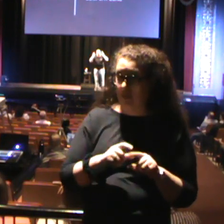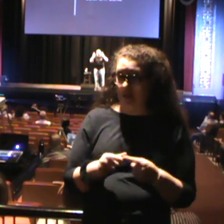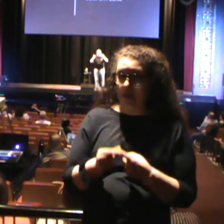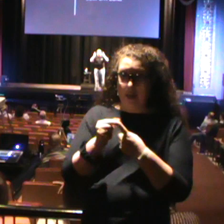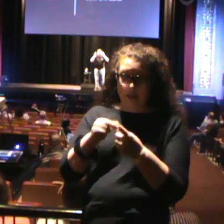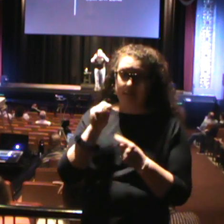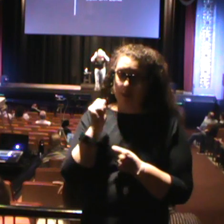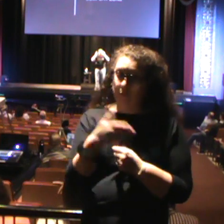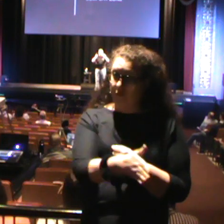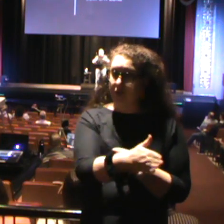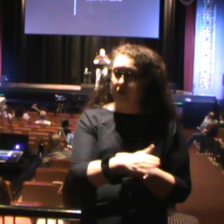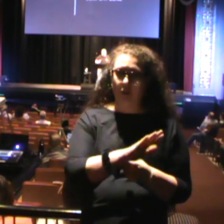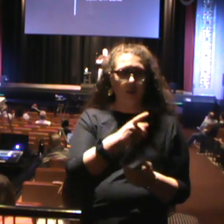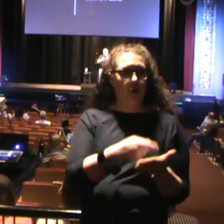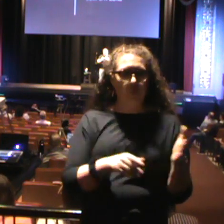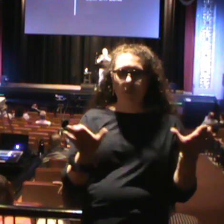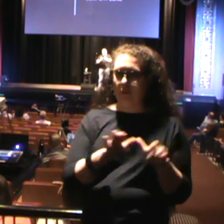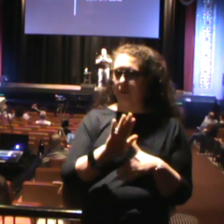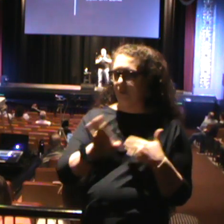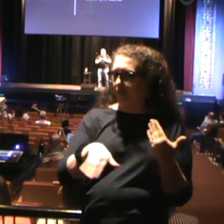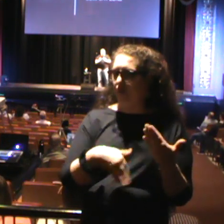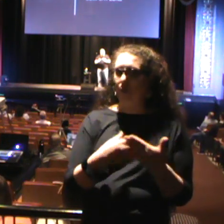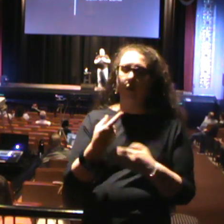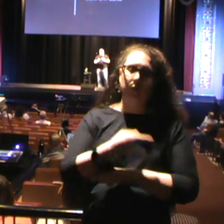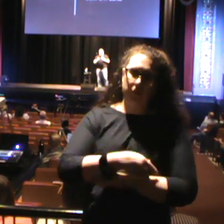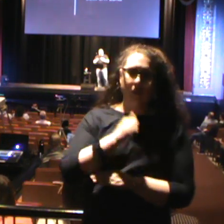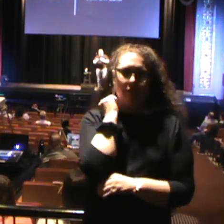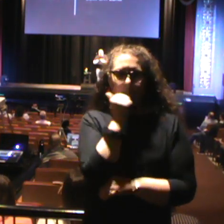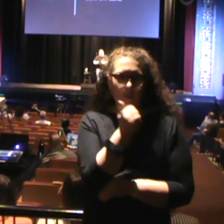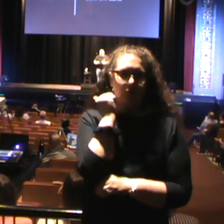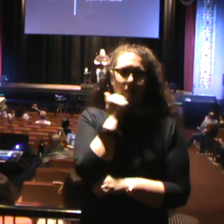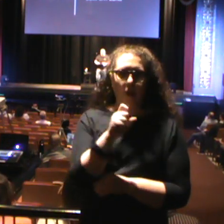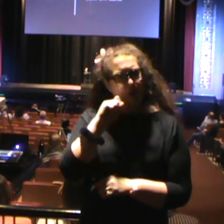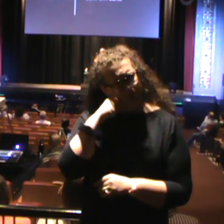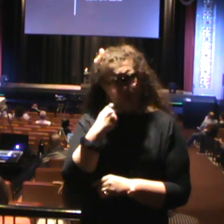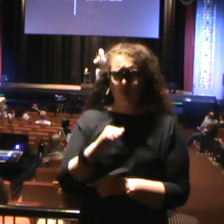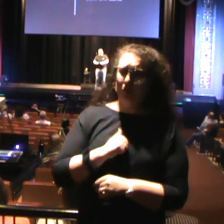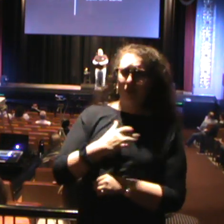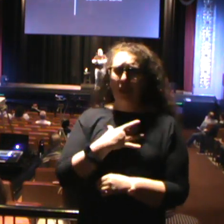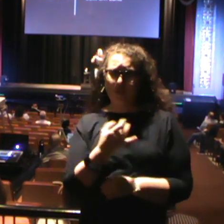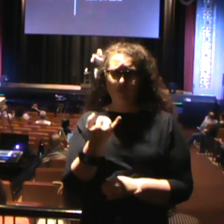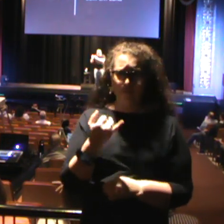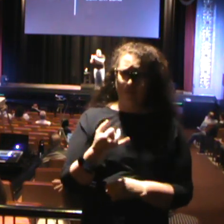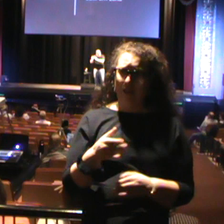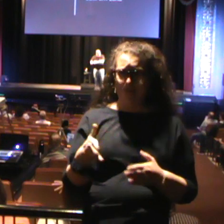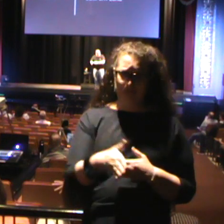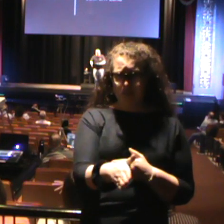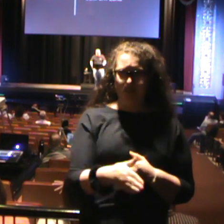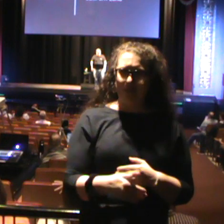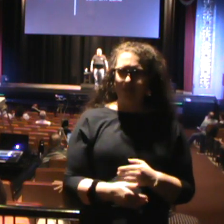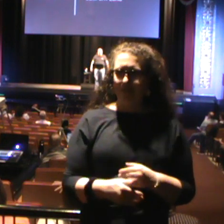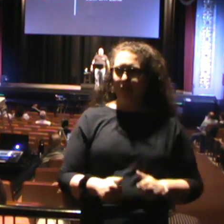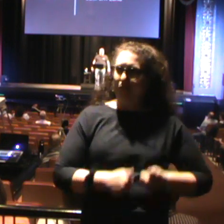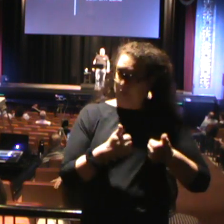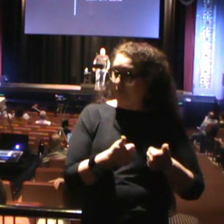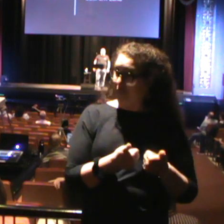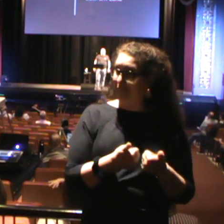what they did all day, every day. And that's a pretty cool life if you're into fishing. Like, you get to fish for a living.